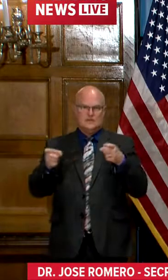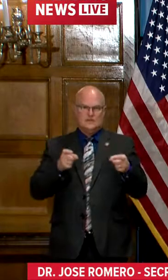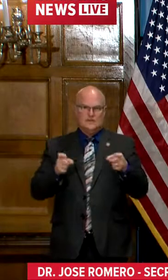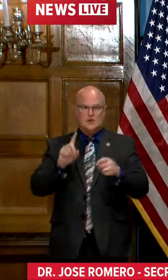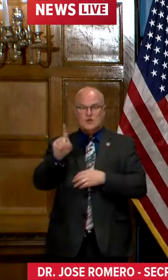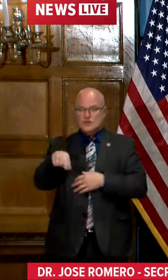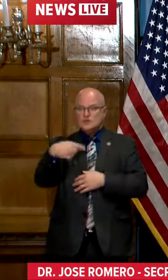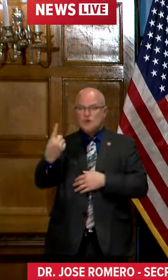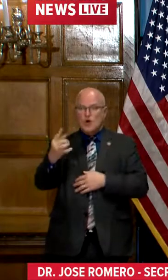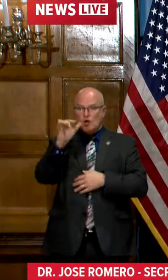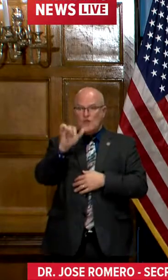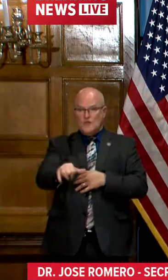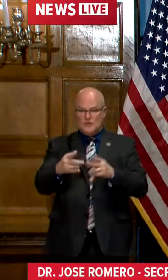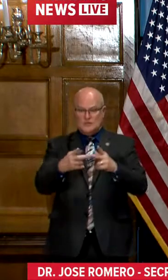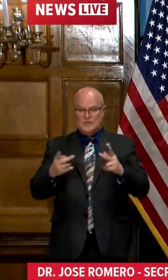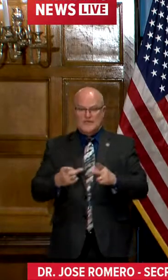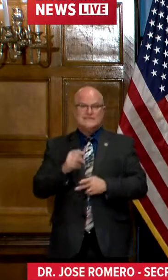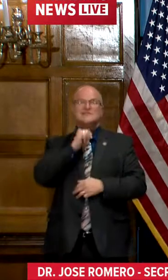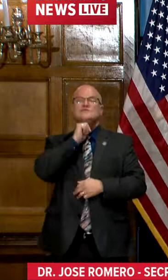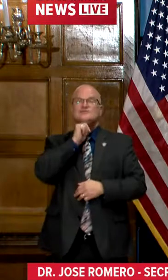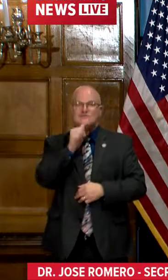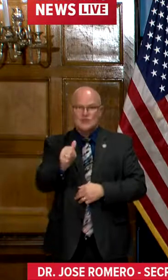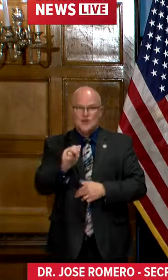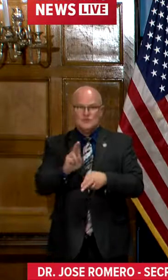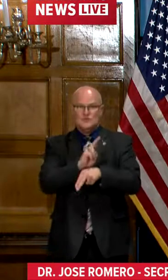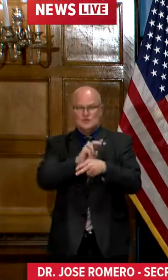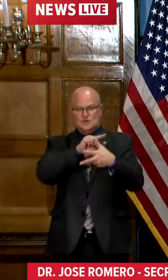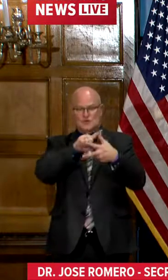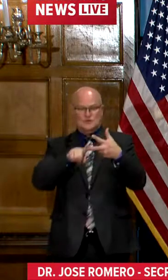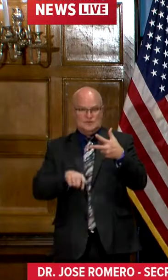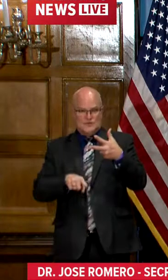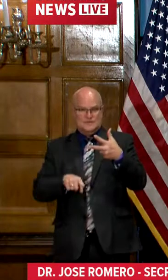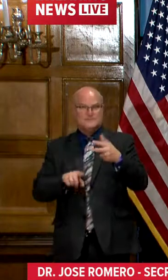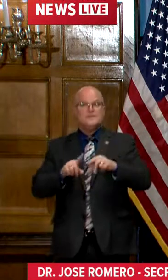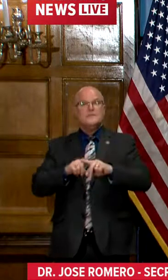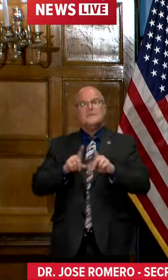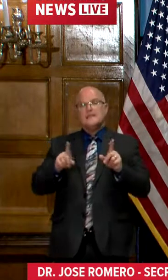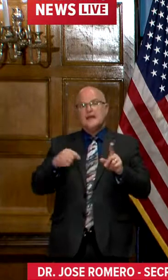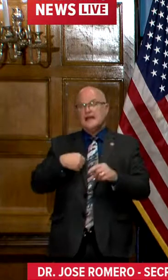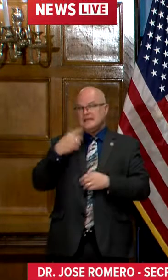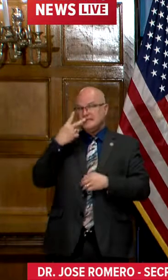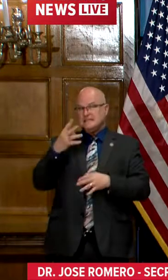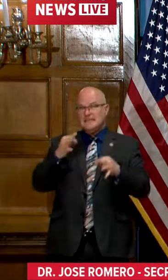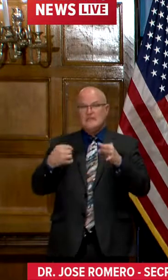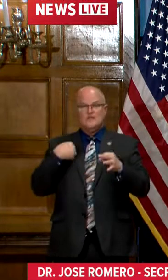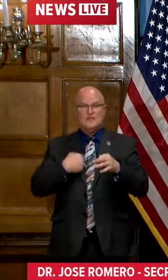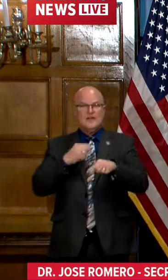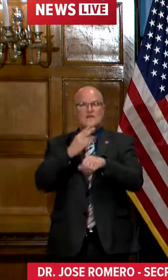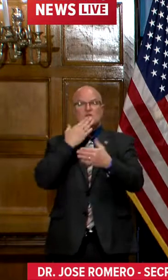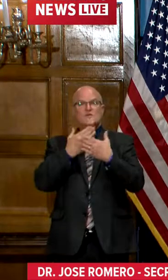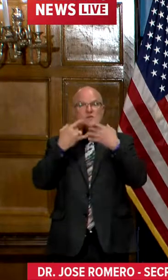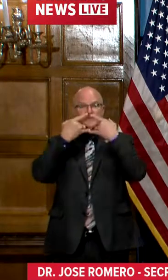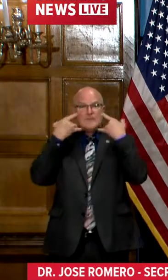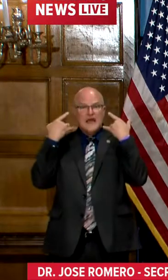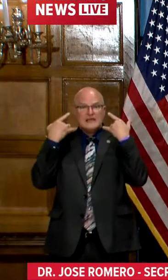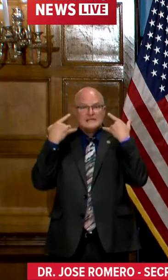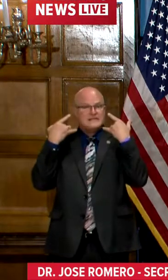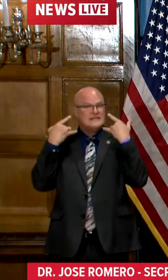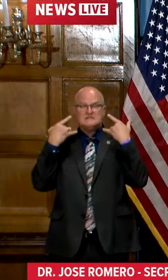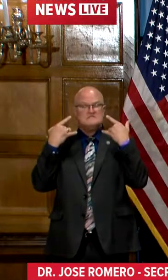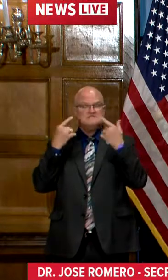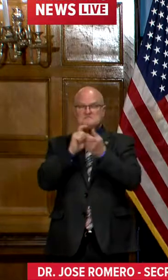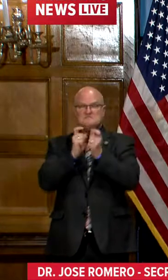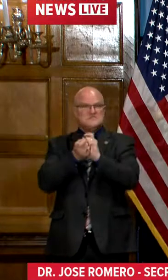It's only in those circumstances. But as I see it now, if we can maintain good masking, I don't think there'll have to be any